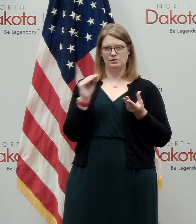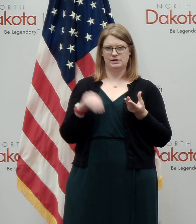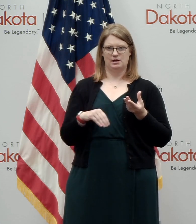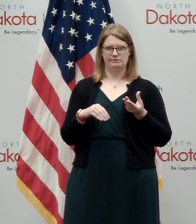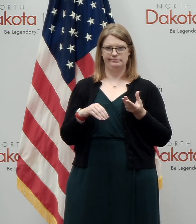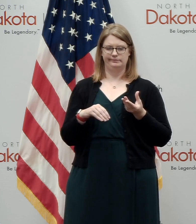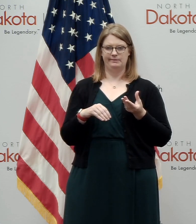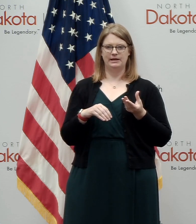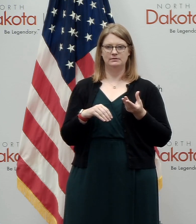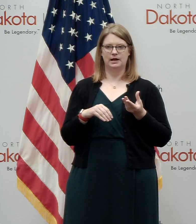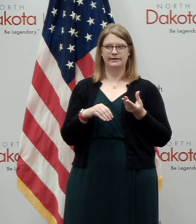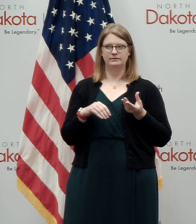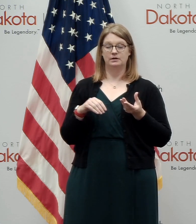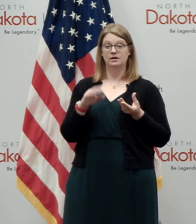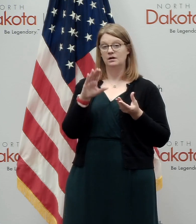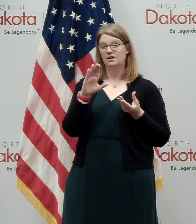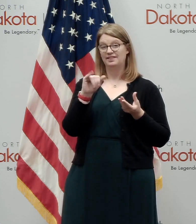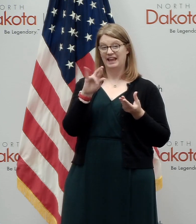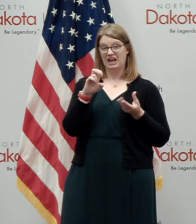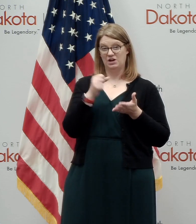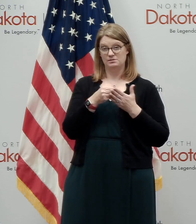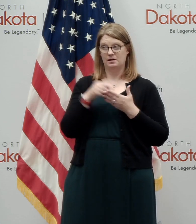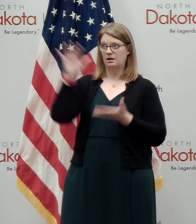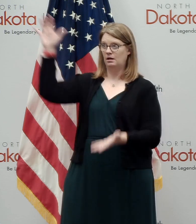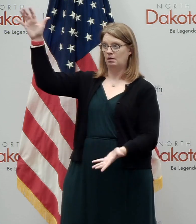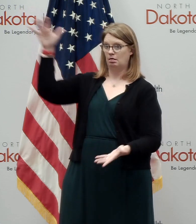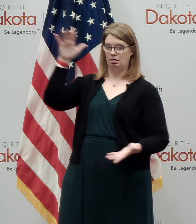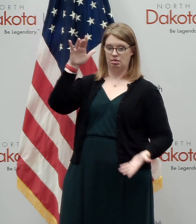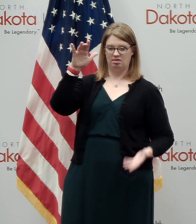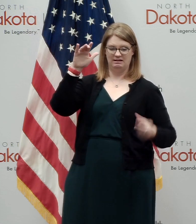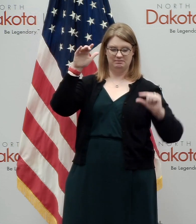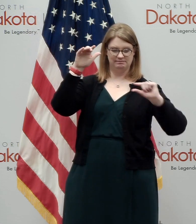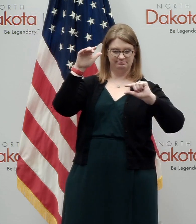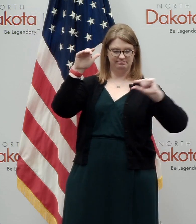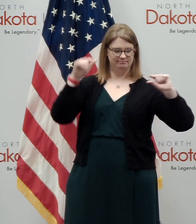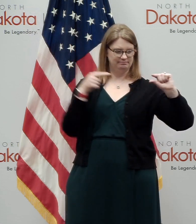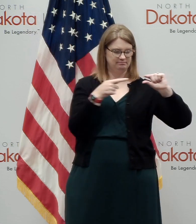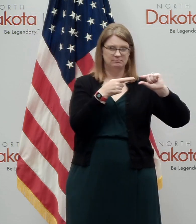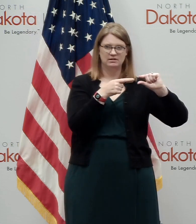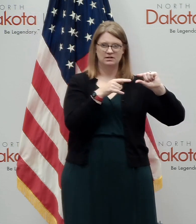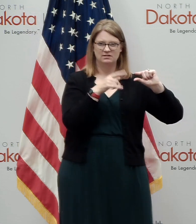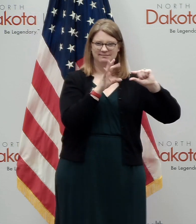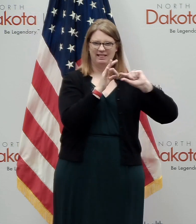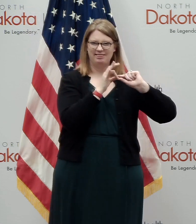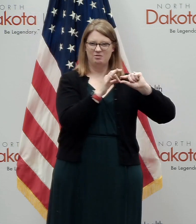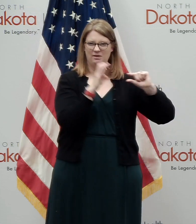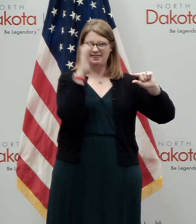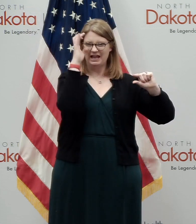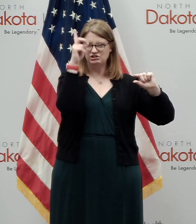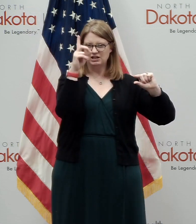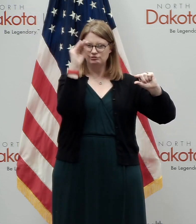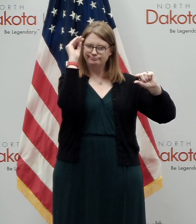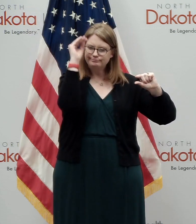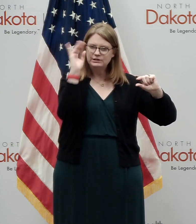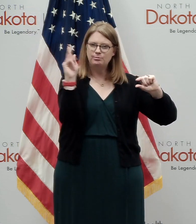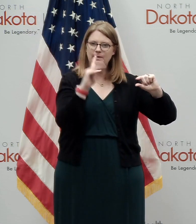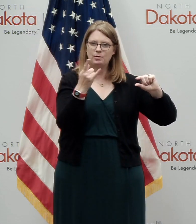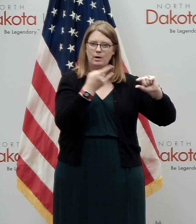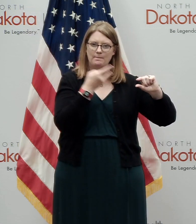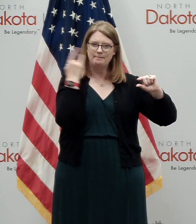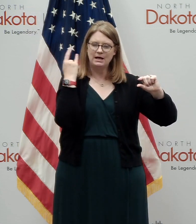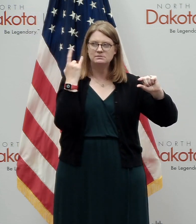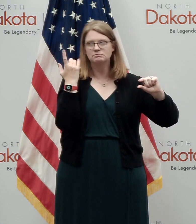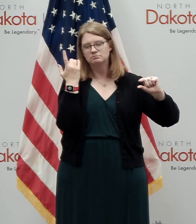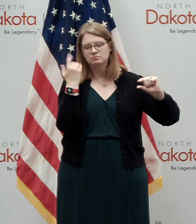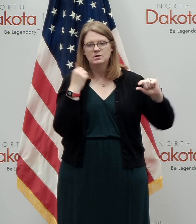of the money that we got to the coronavirus relief funds on the, on an educational component. And again, would seem to make sense